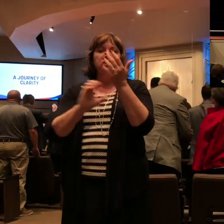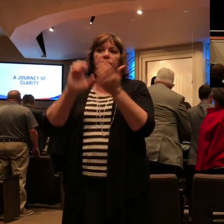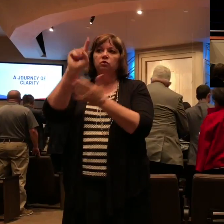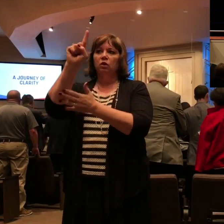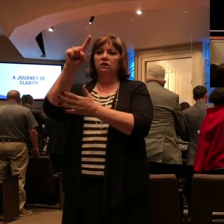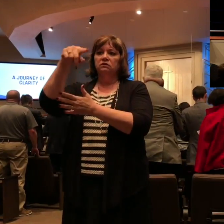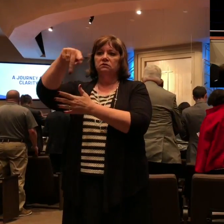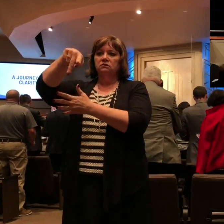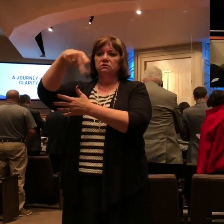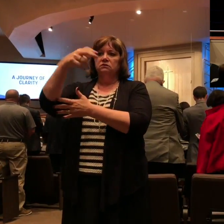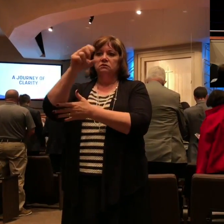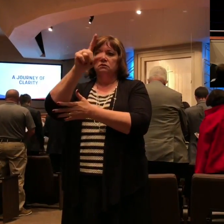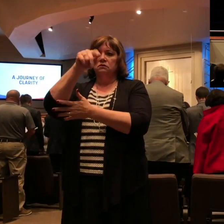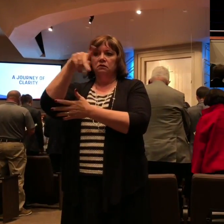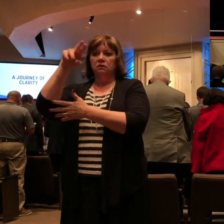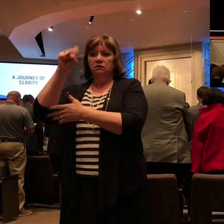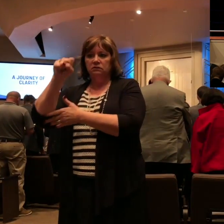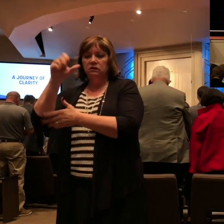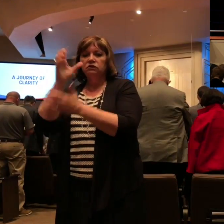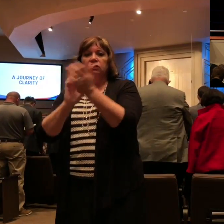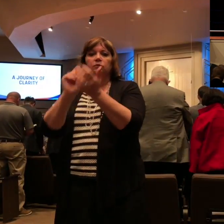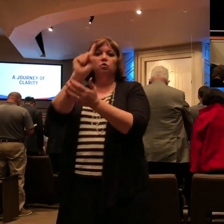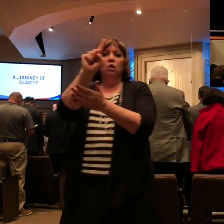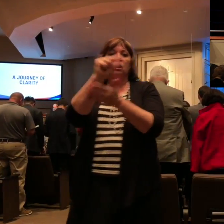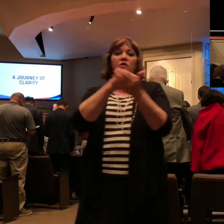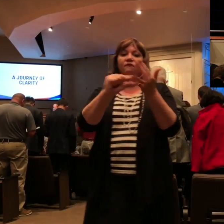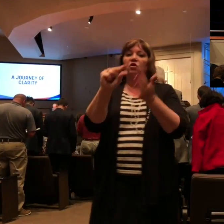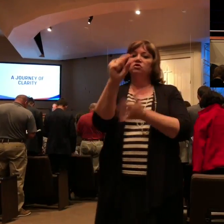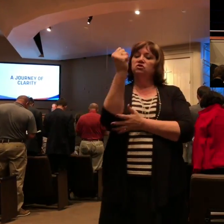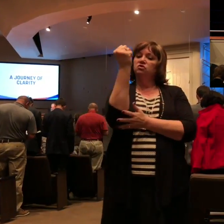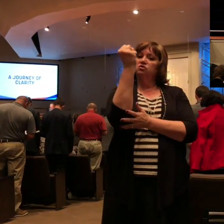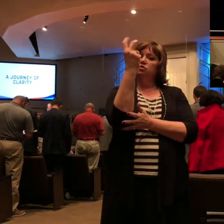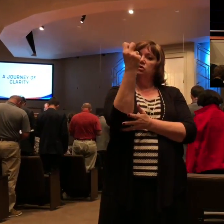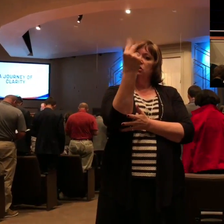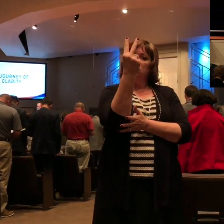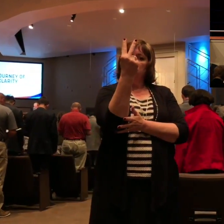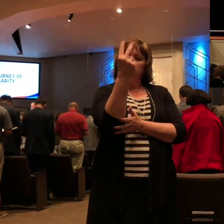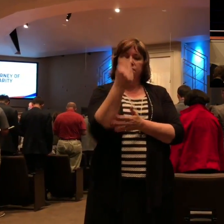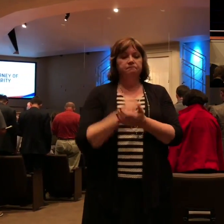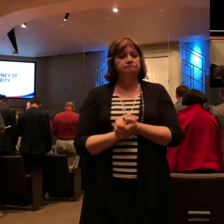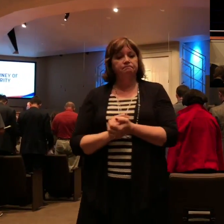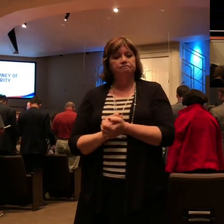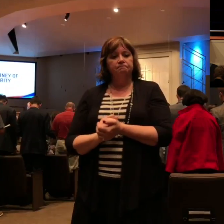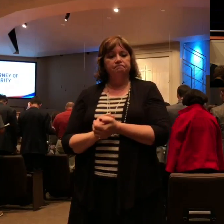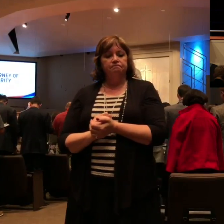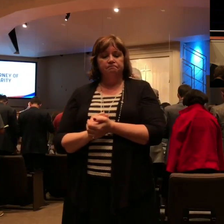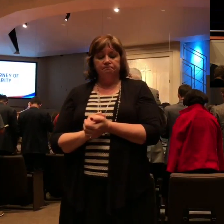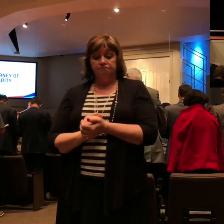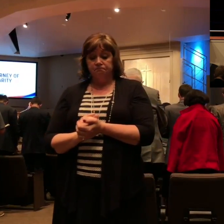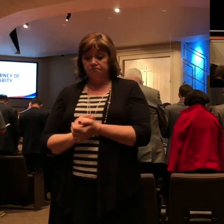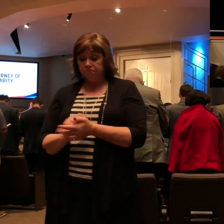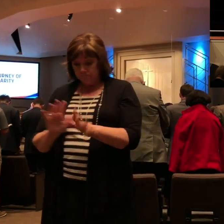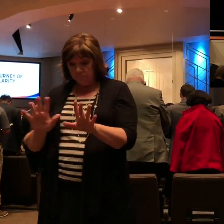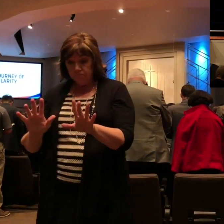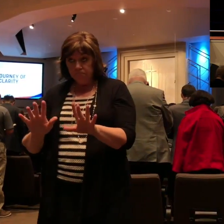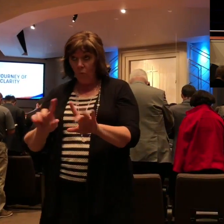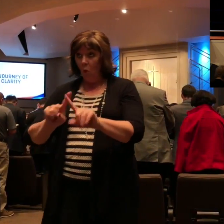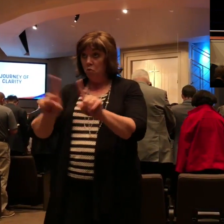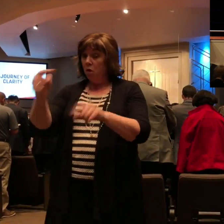And let's look together tonight, if you would, beginning in verse number 12. But I would, ye should understand,